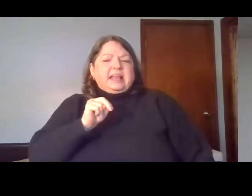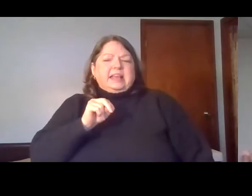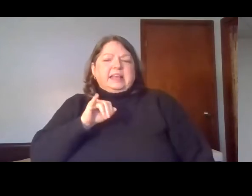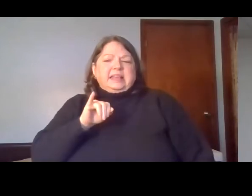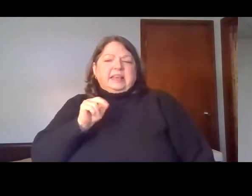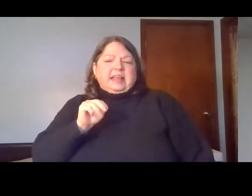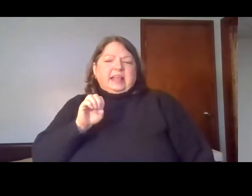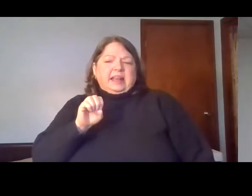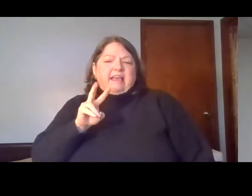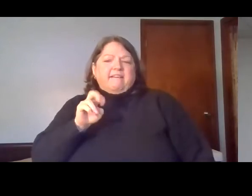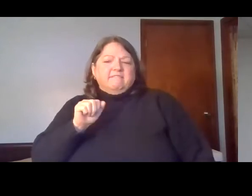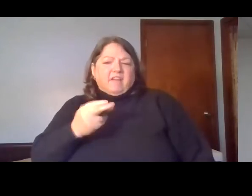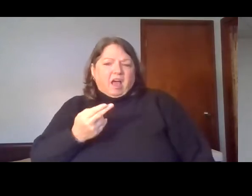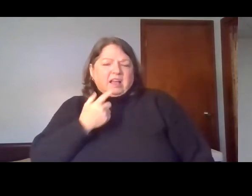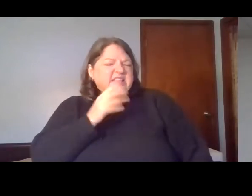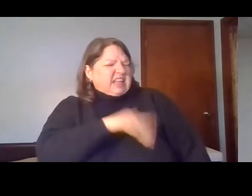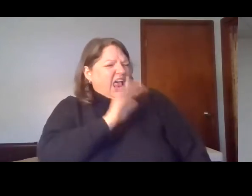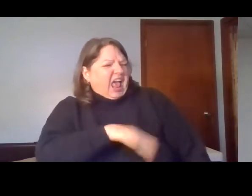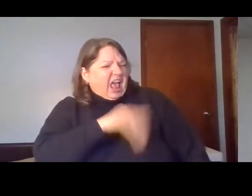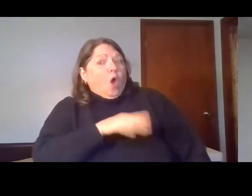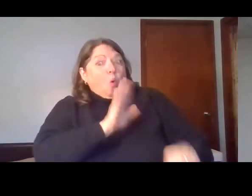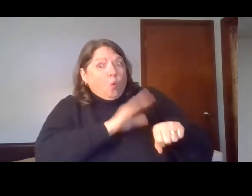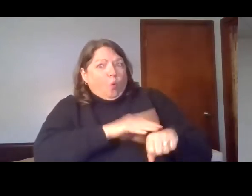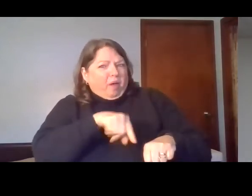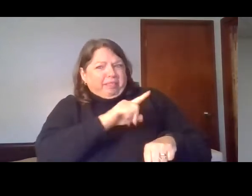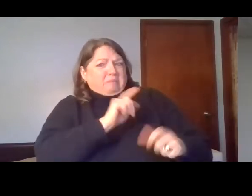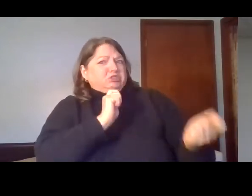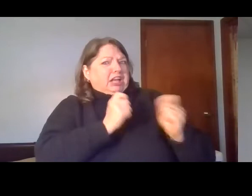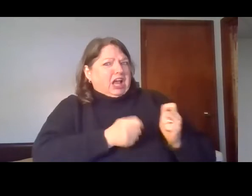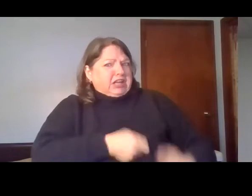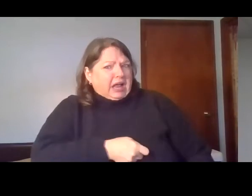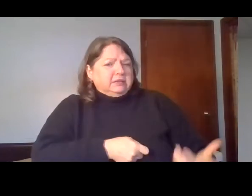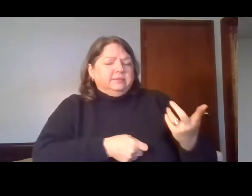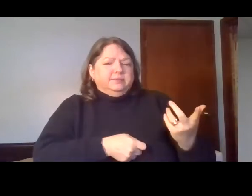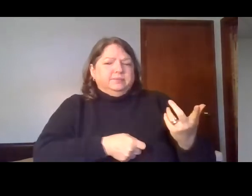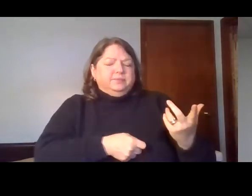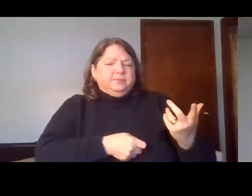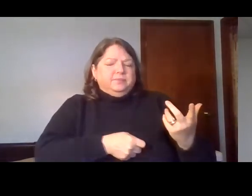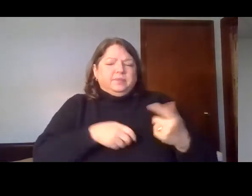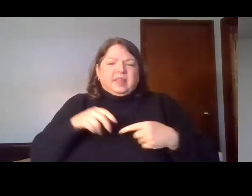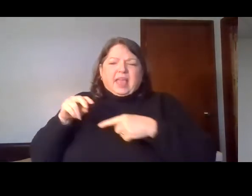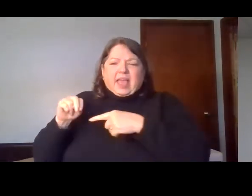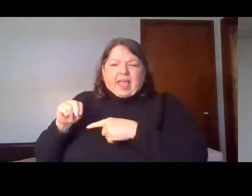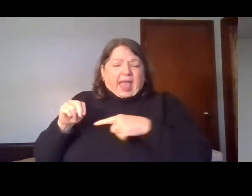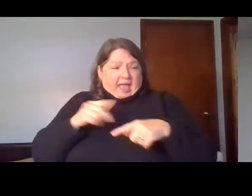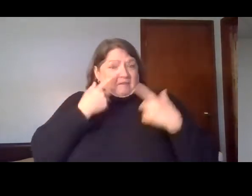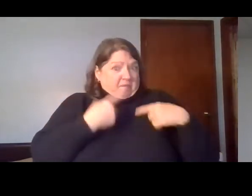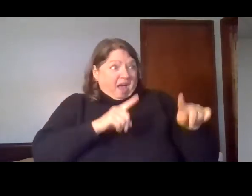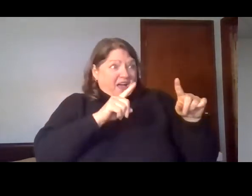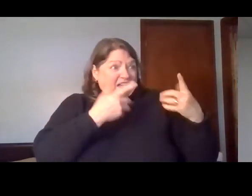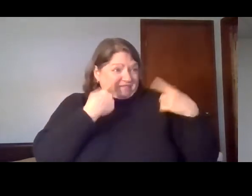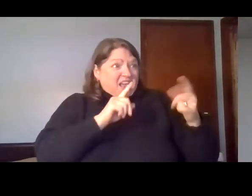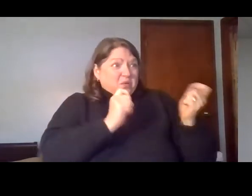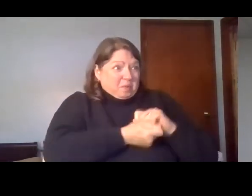coming danger. However, as Nahum teaches us, that repentance was short-lived. About a hundred